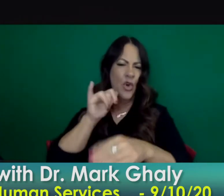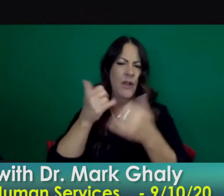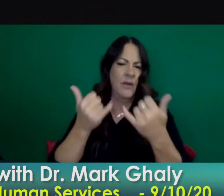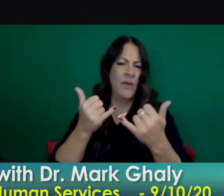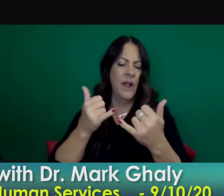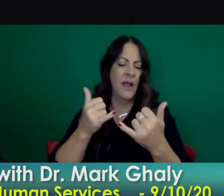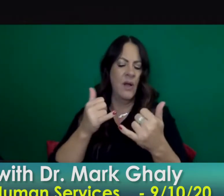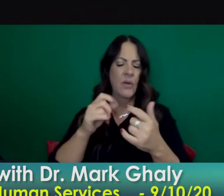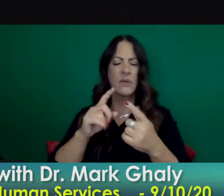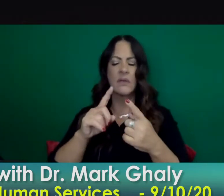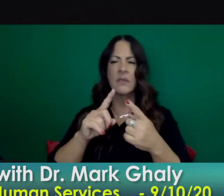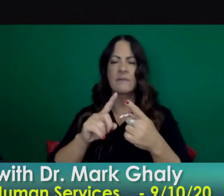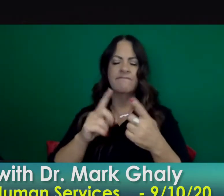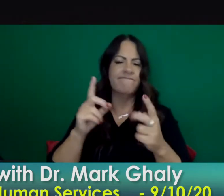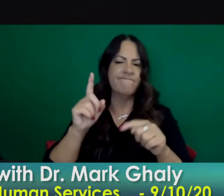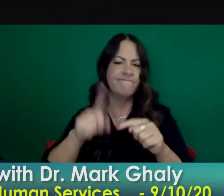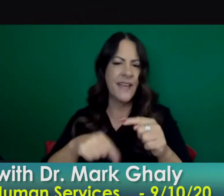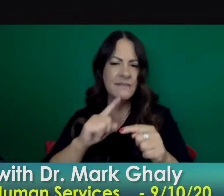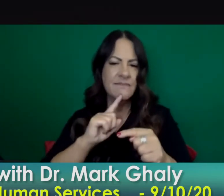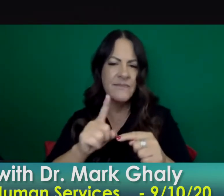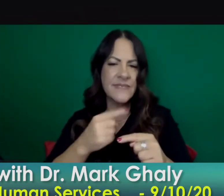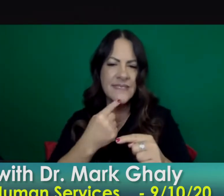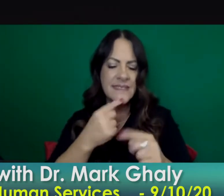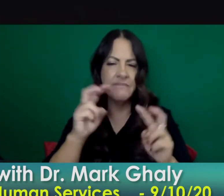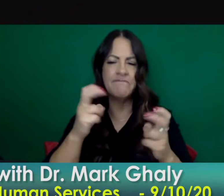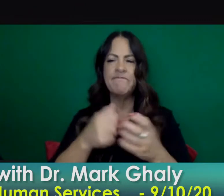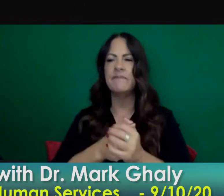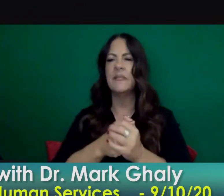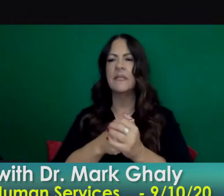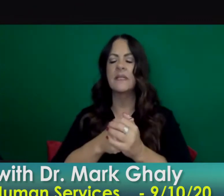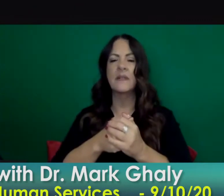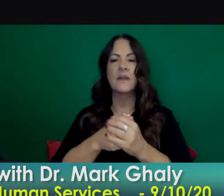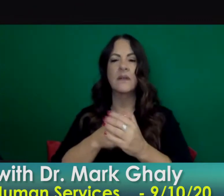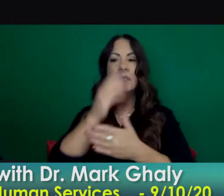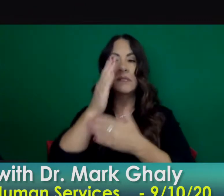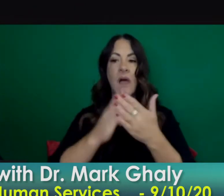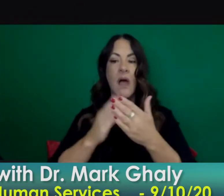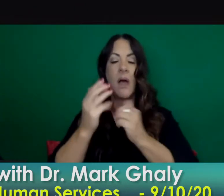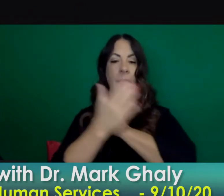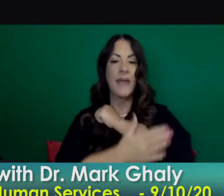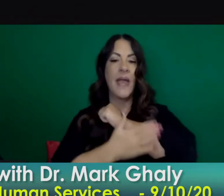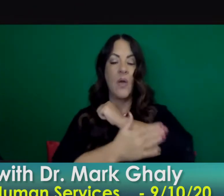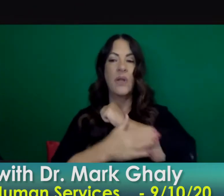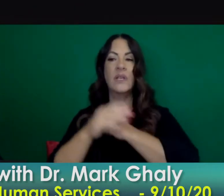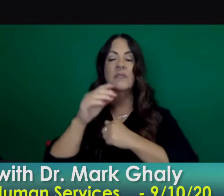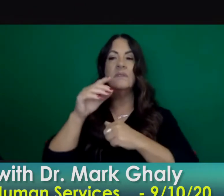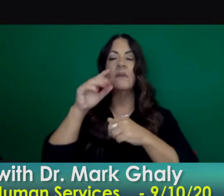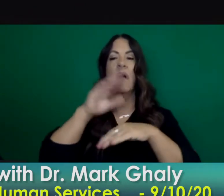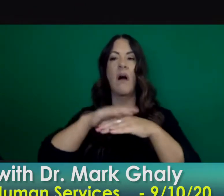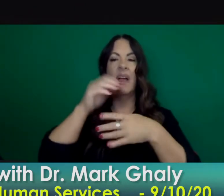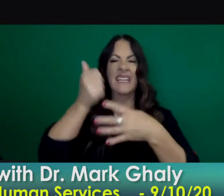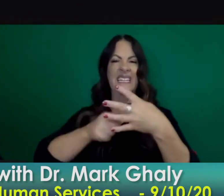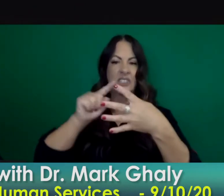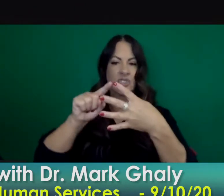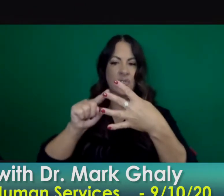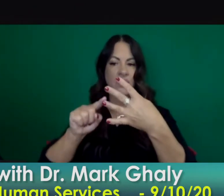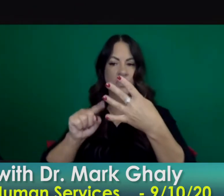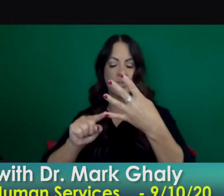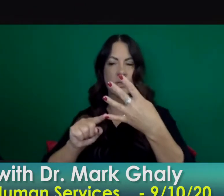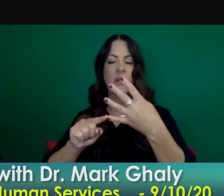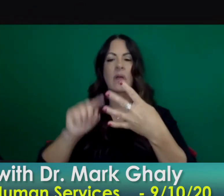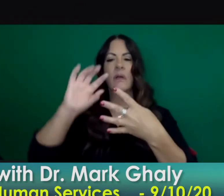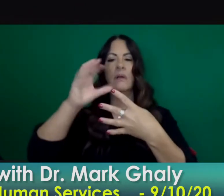the first set of counties just have just over 10 days of changes to their own uh conditions